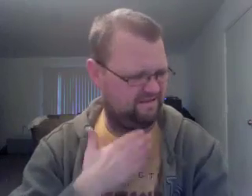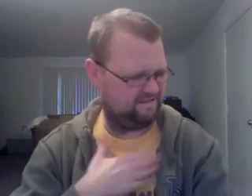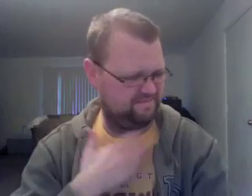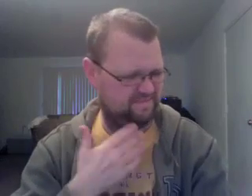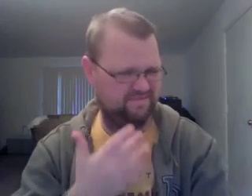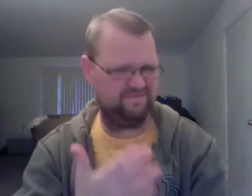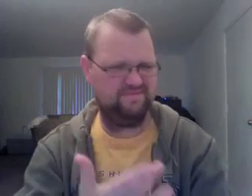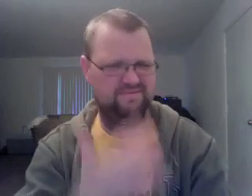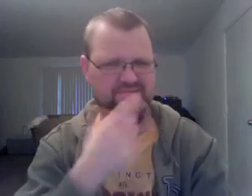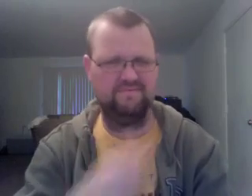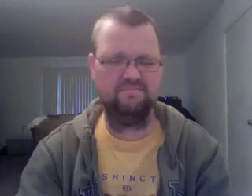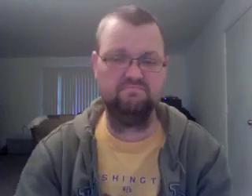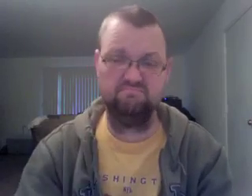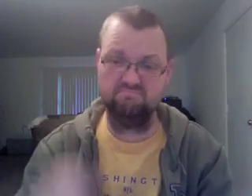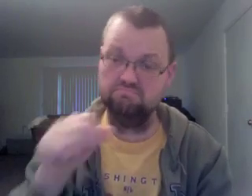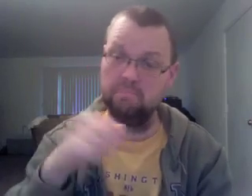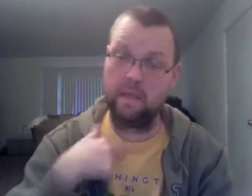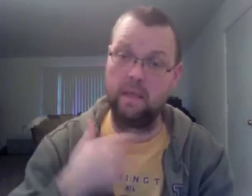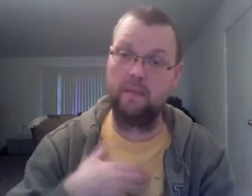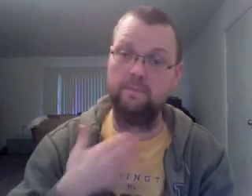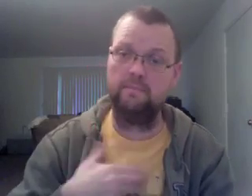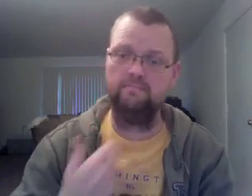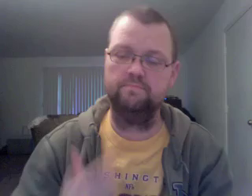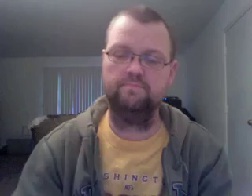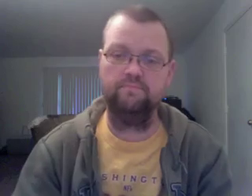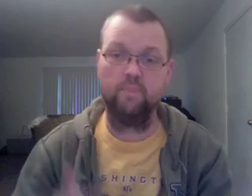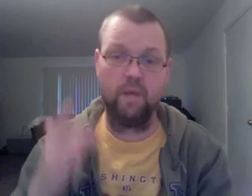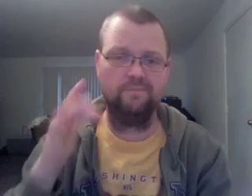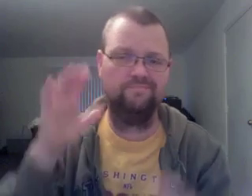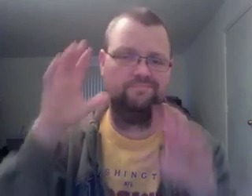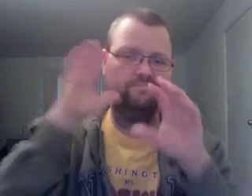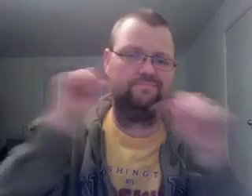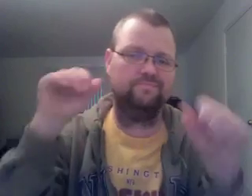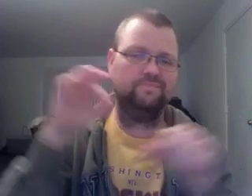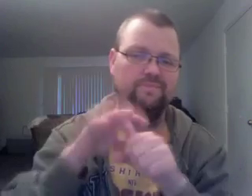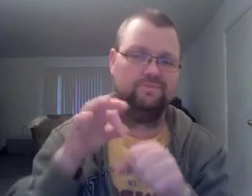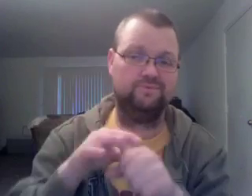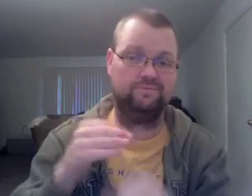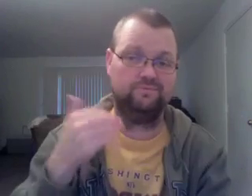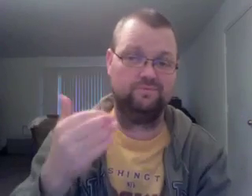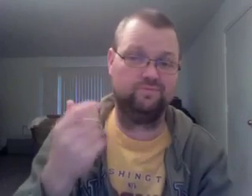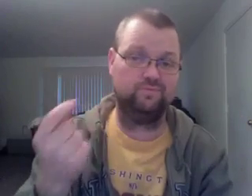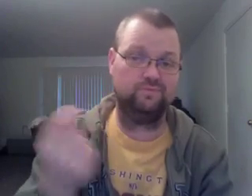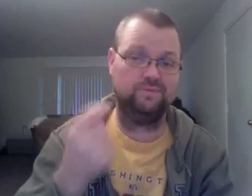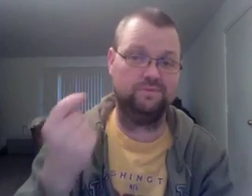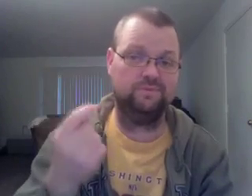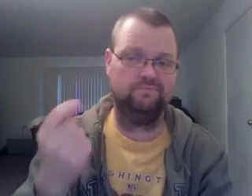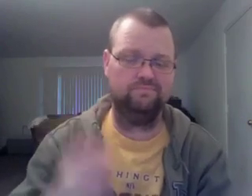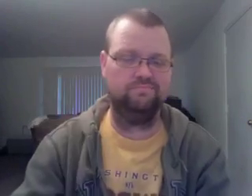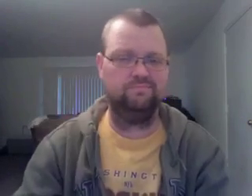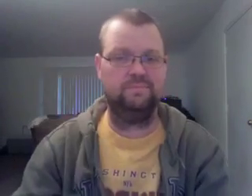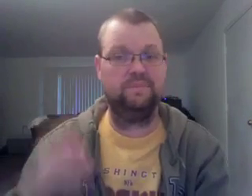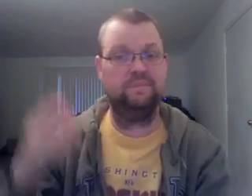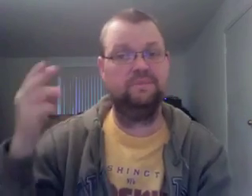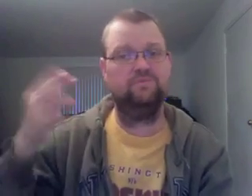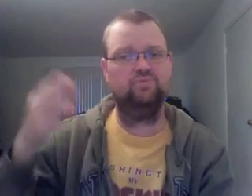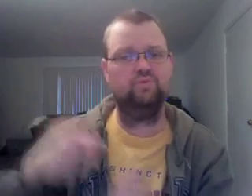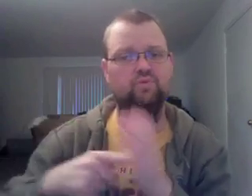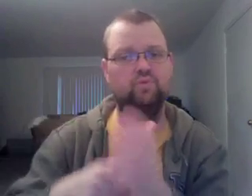right now, there's a little too much rotation in the center. Martin Jurek Jr. behind him. Only chaser who hasn't scored a